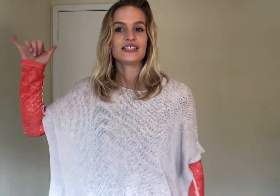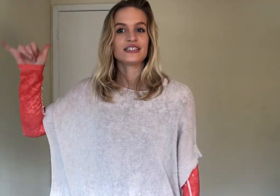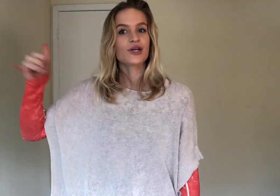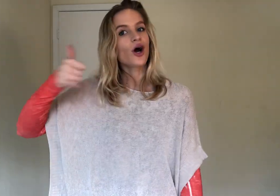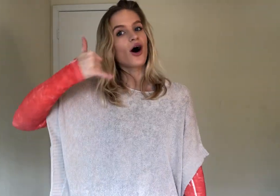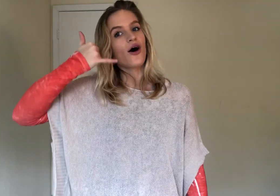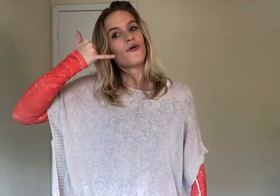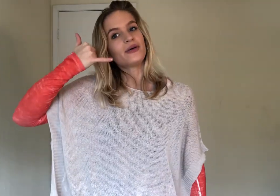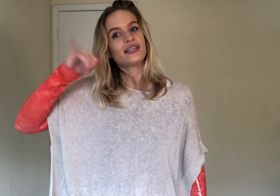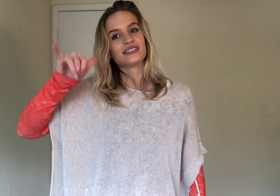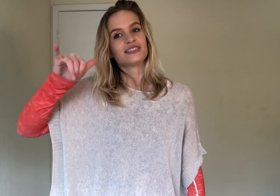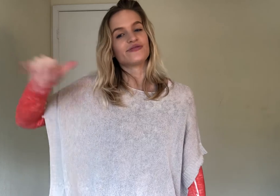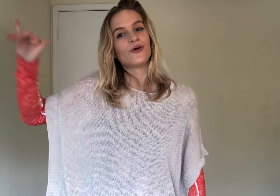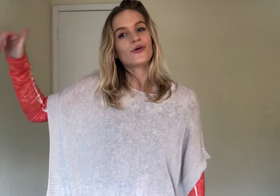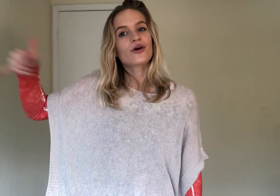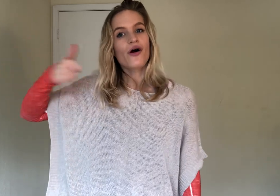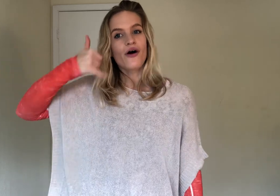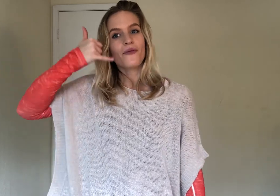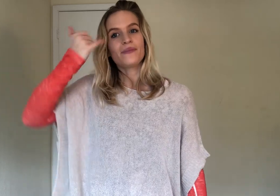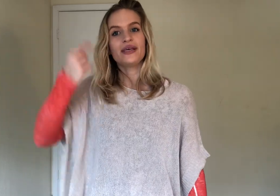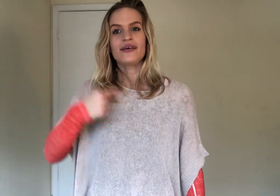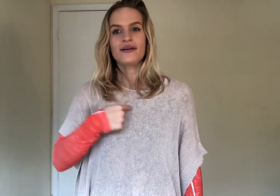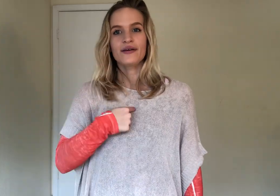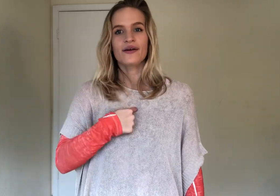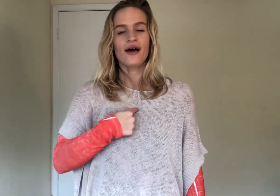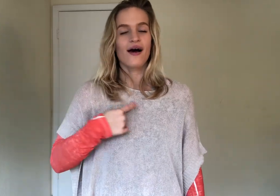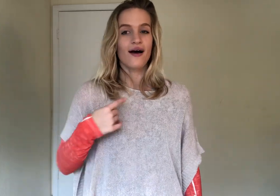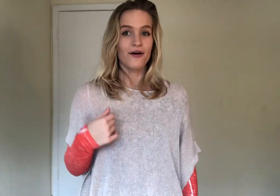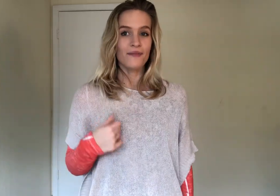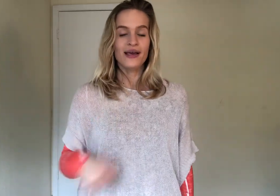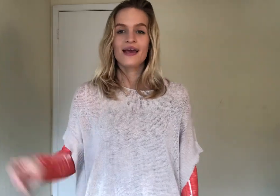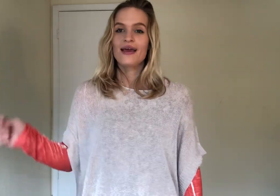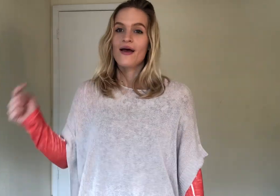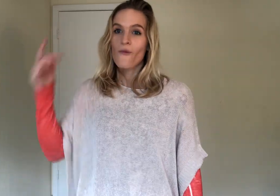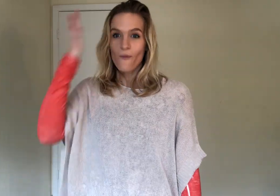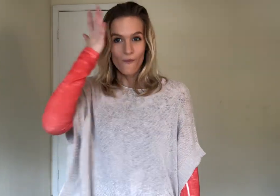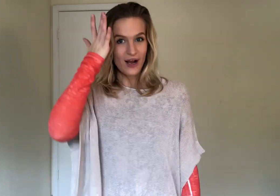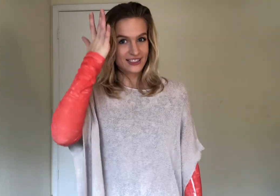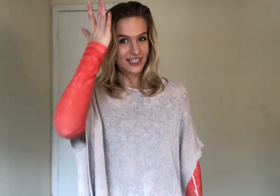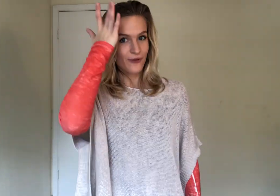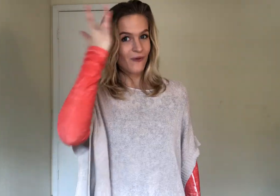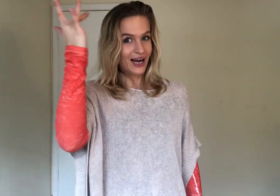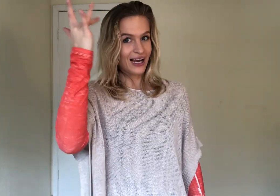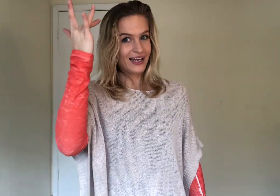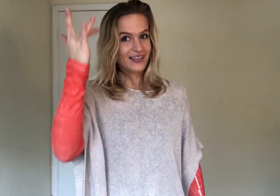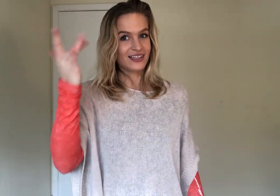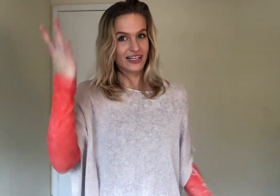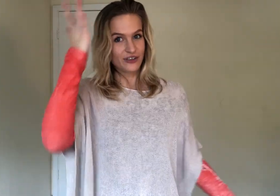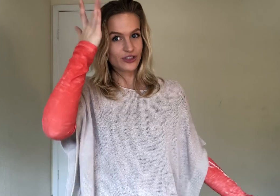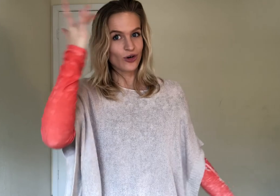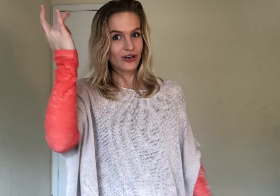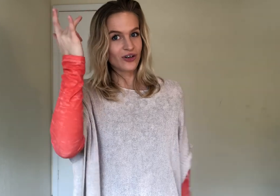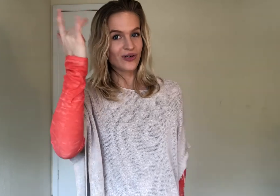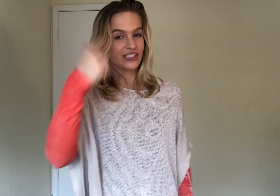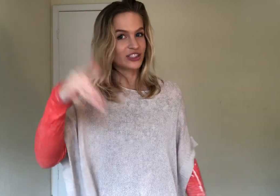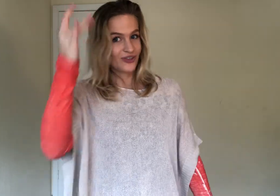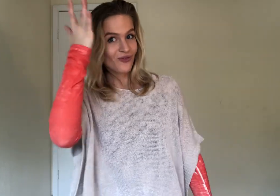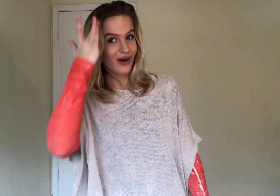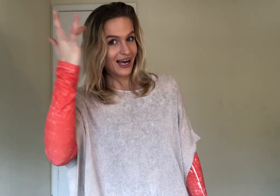Just call me. This is the phone. Call me. Up. I signed why. Like a rhetorical question. Why.